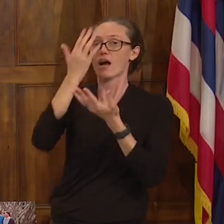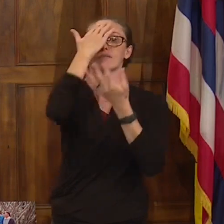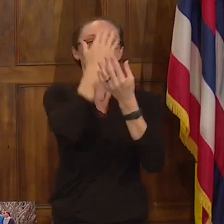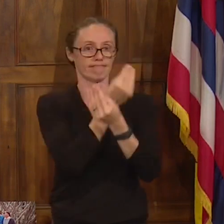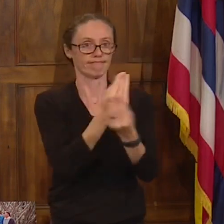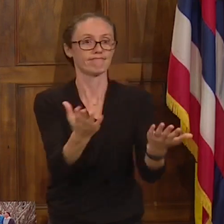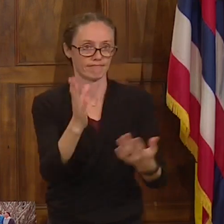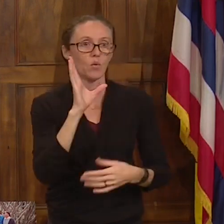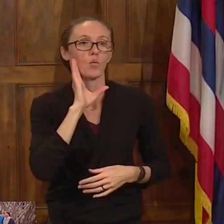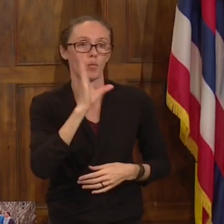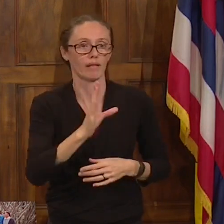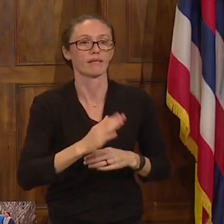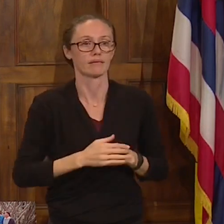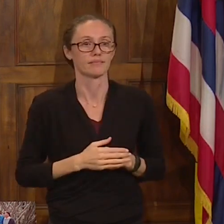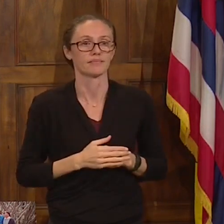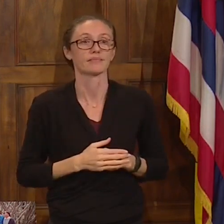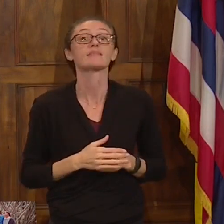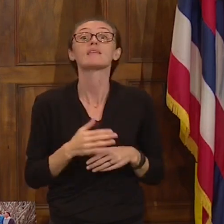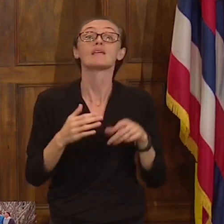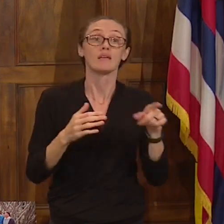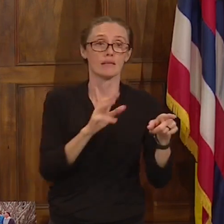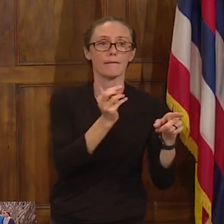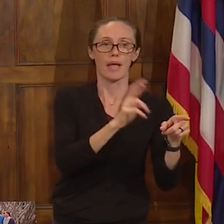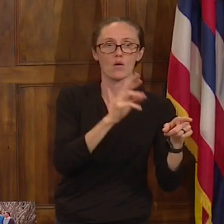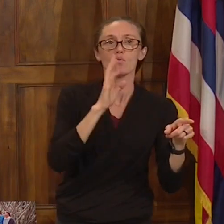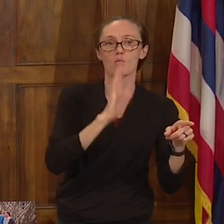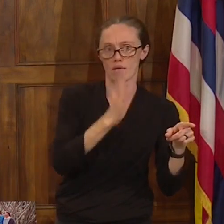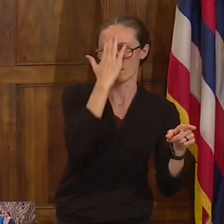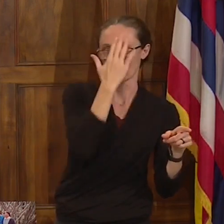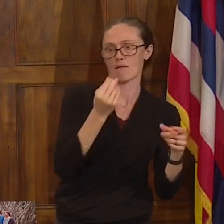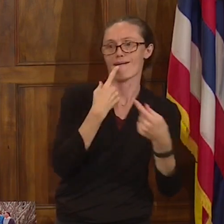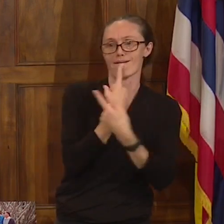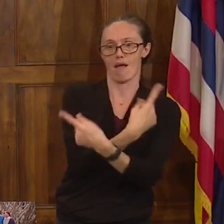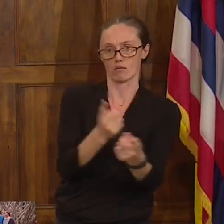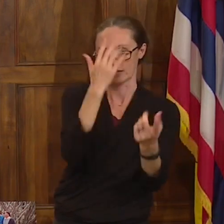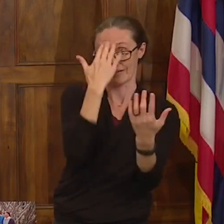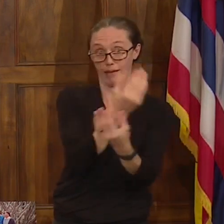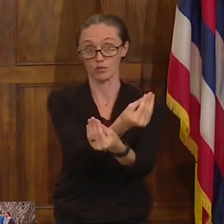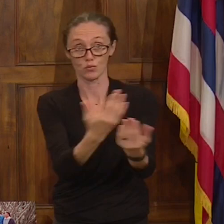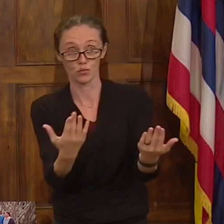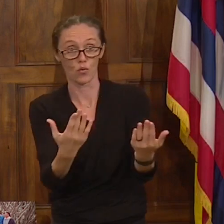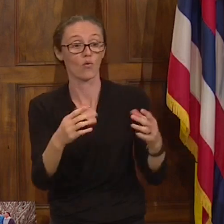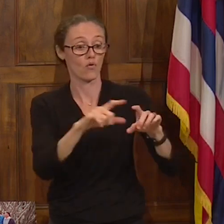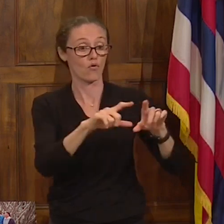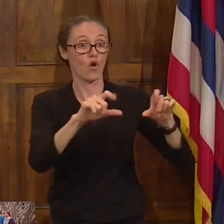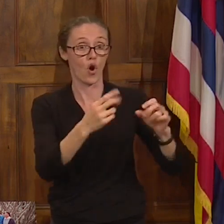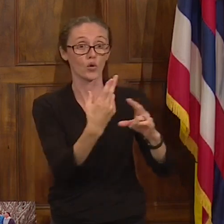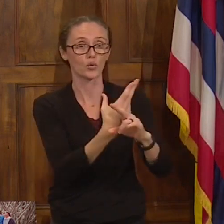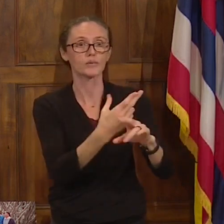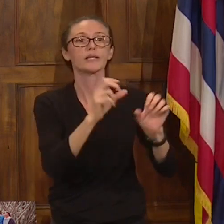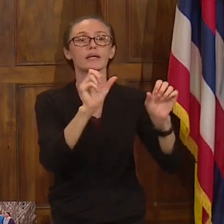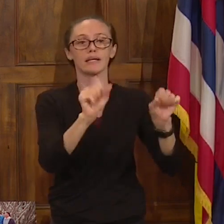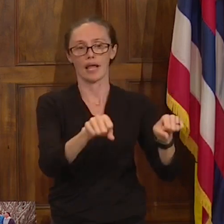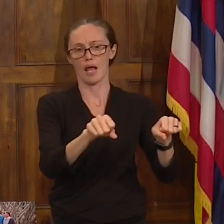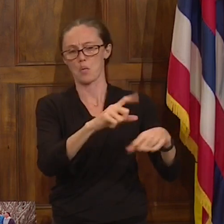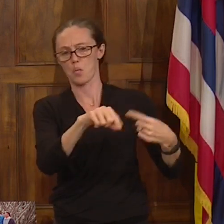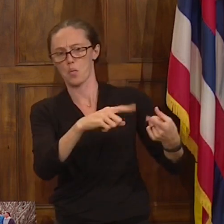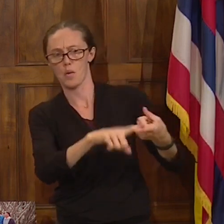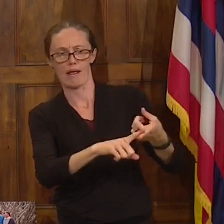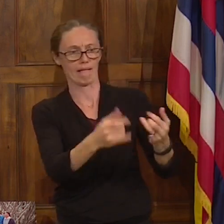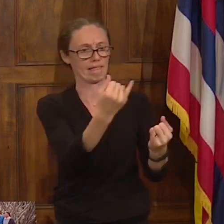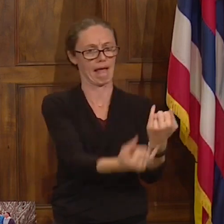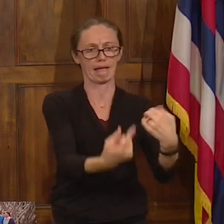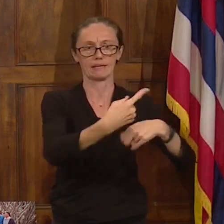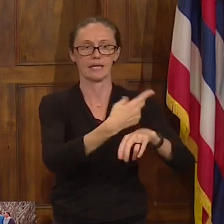press. And the mayor will make an announcement to know, to let you know that the use of those cards can be expended. In the